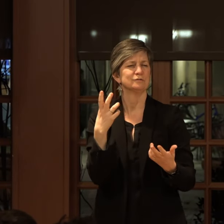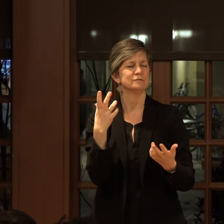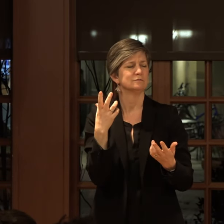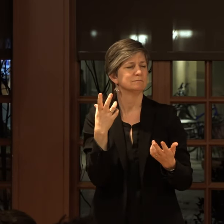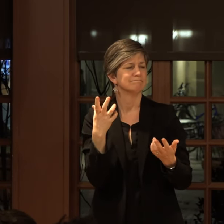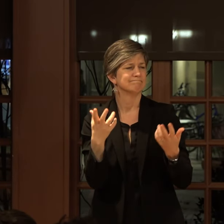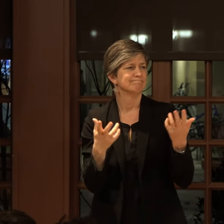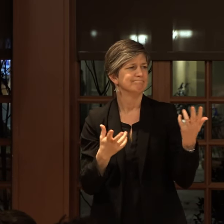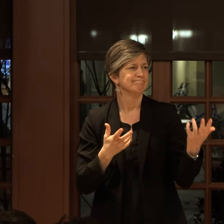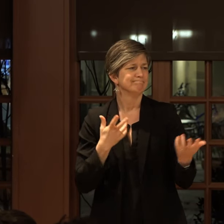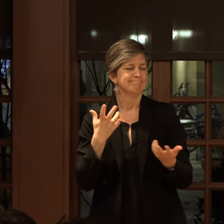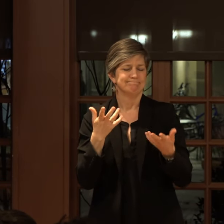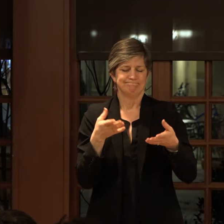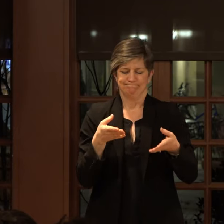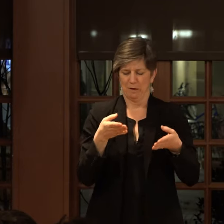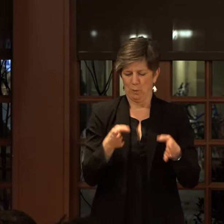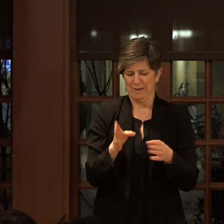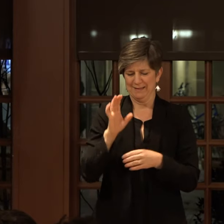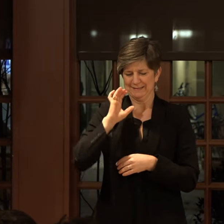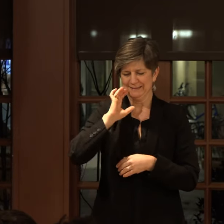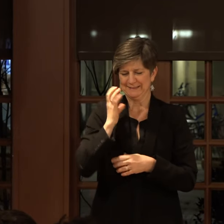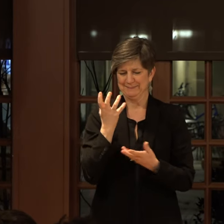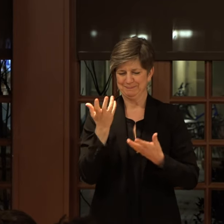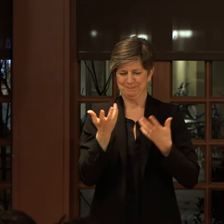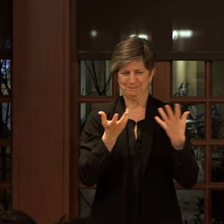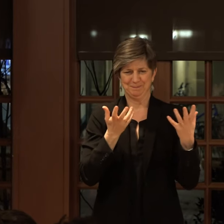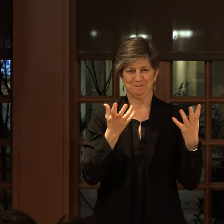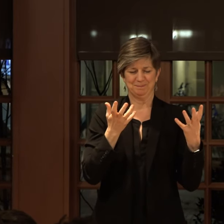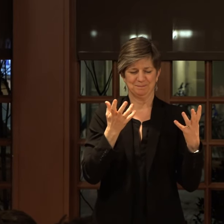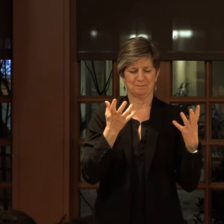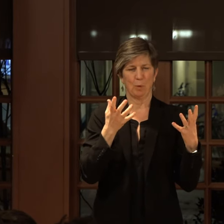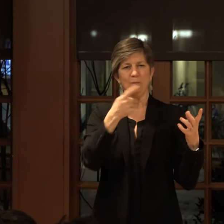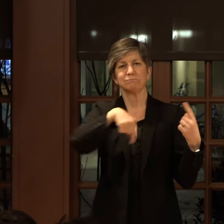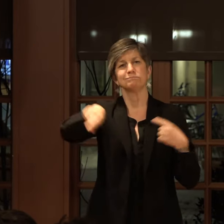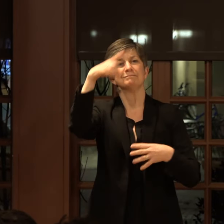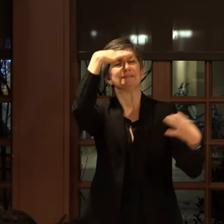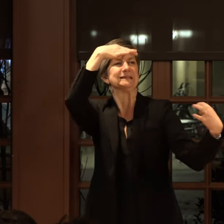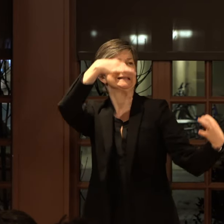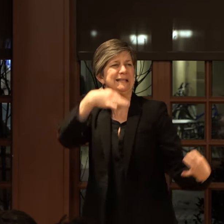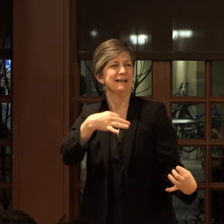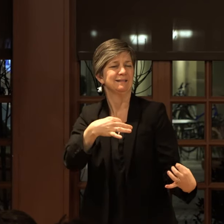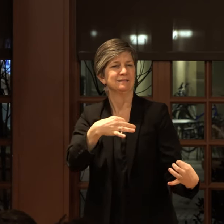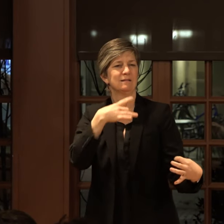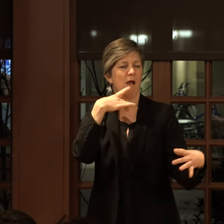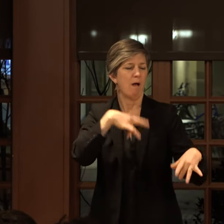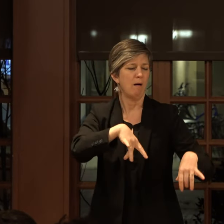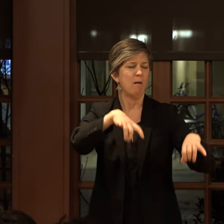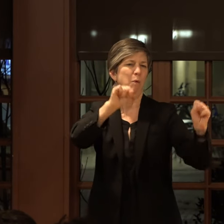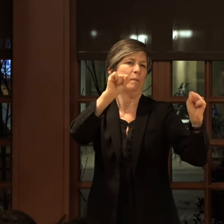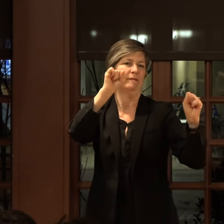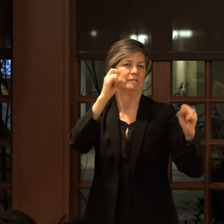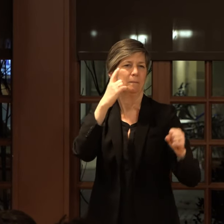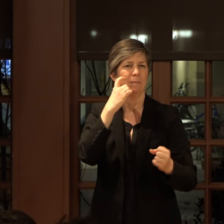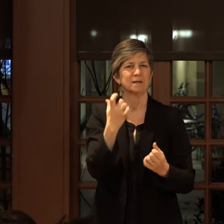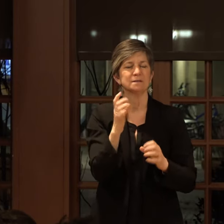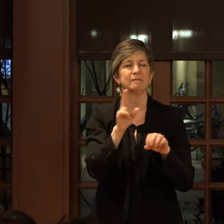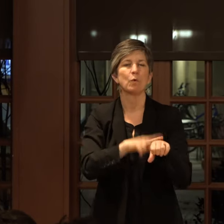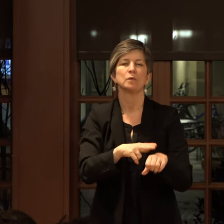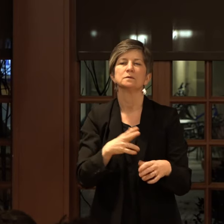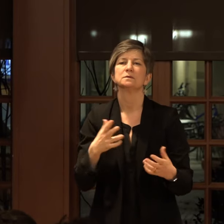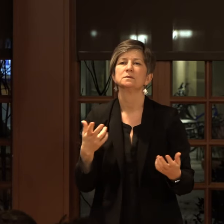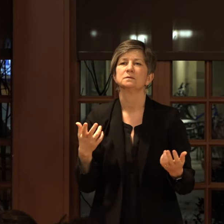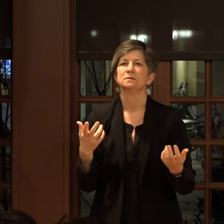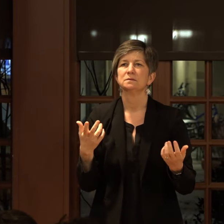in a way that was deemed appropriative. Because, of course,